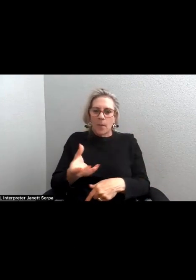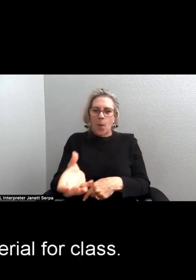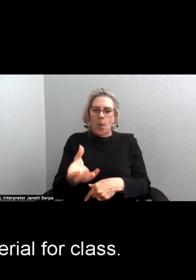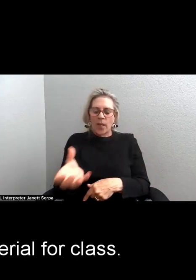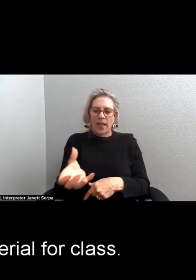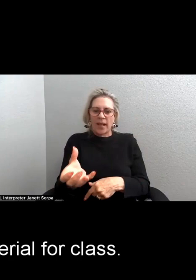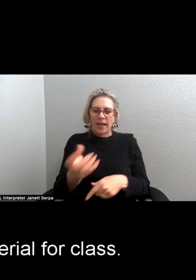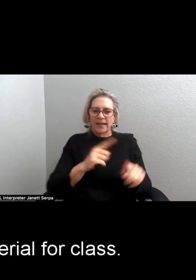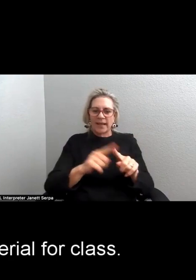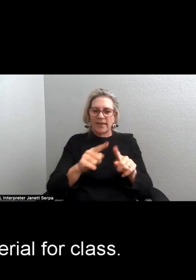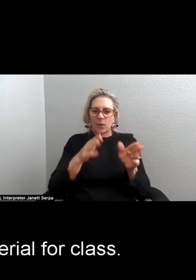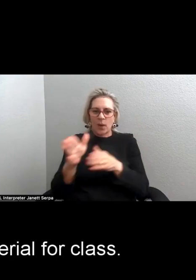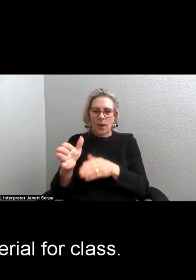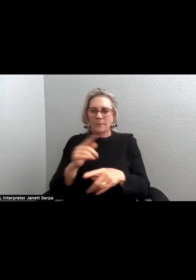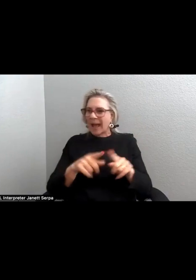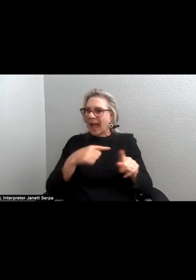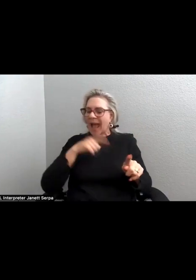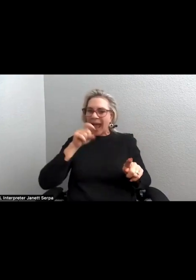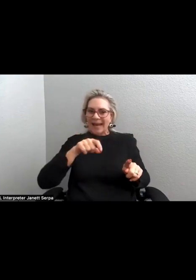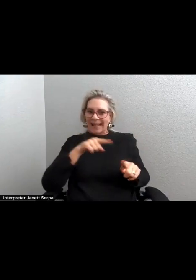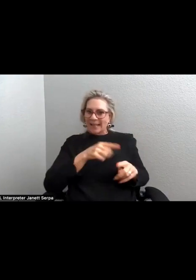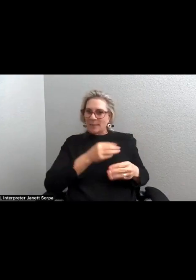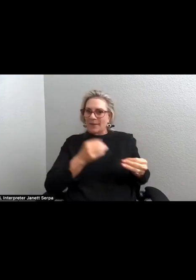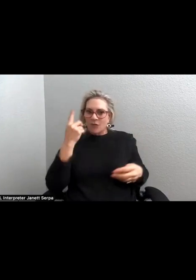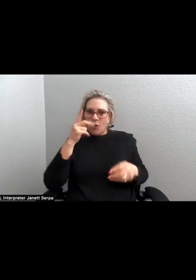I need this material for class.